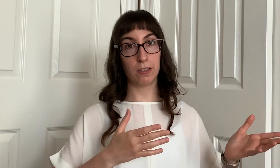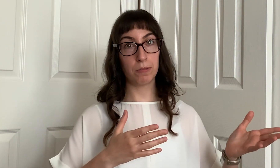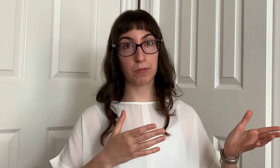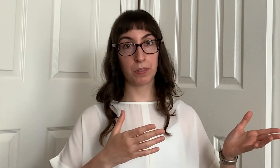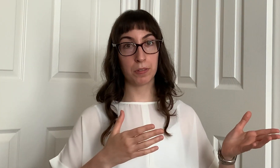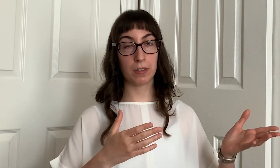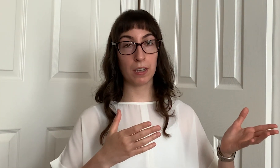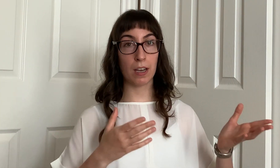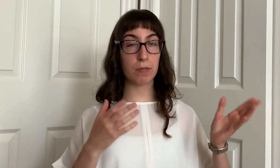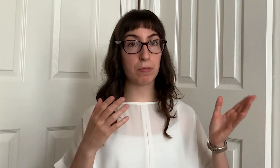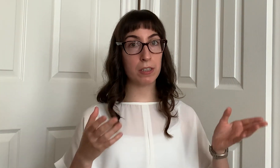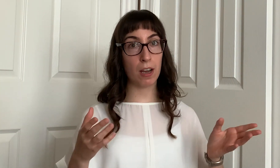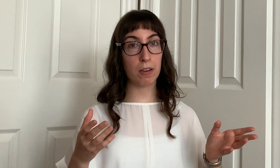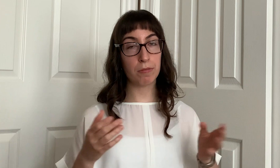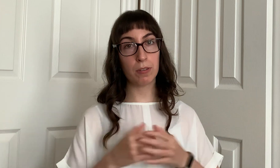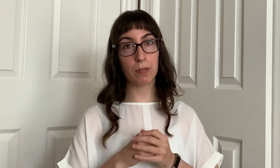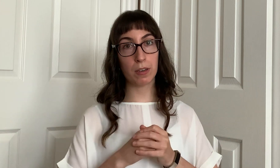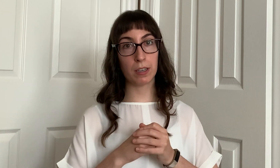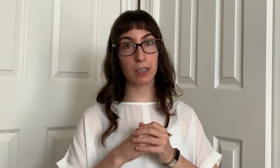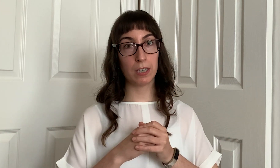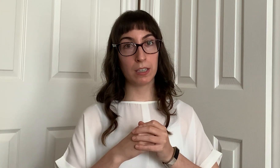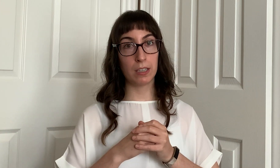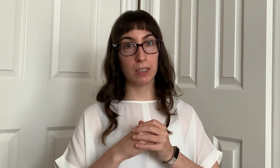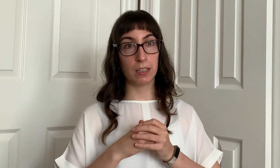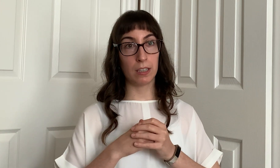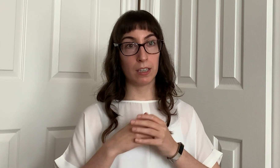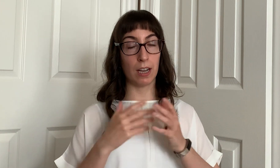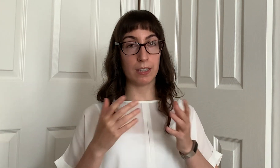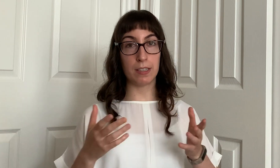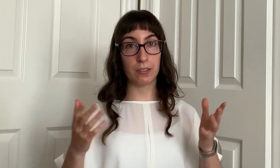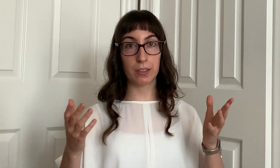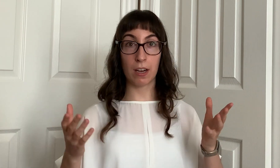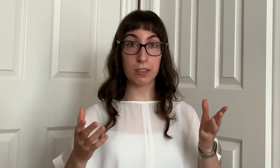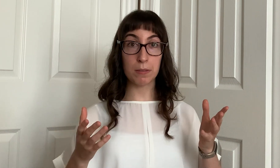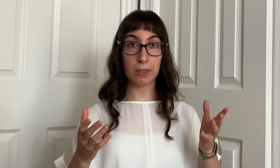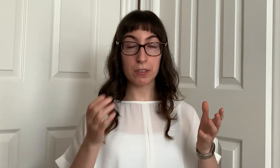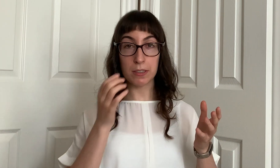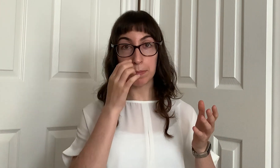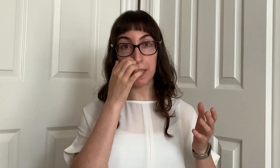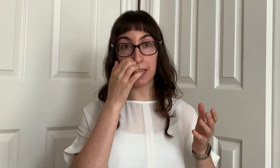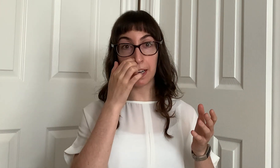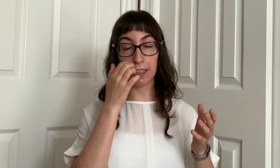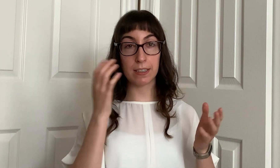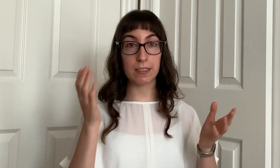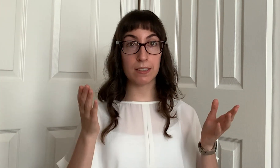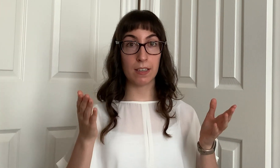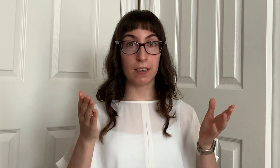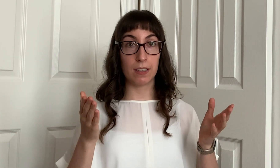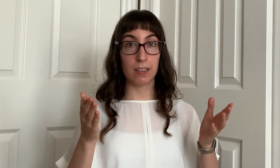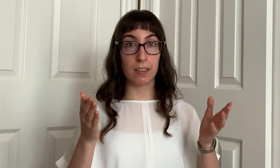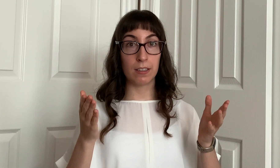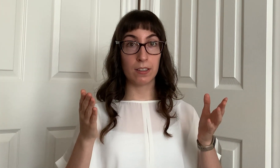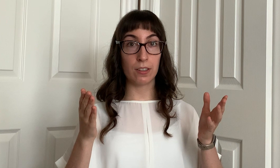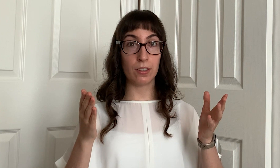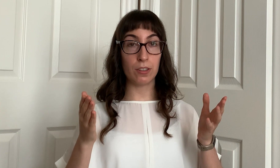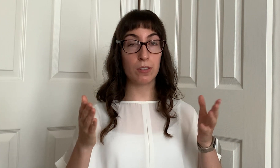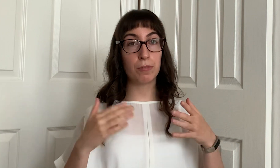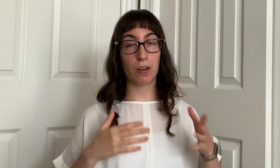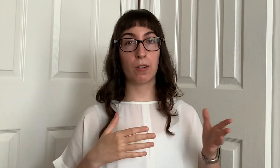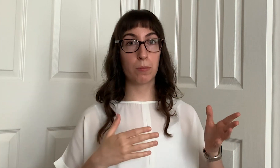self as one of your ideal customers because you've